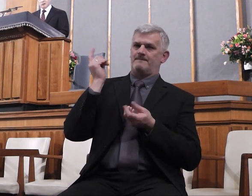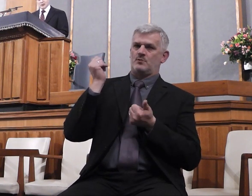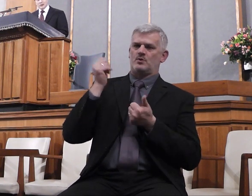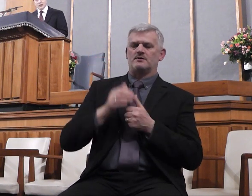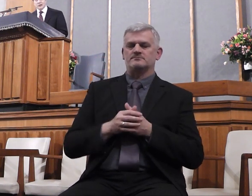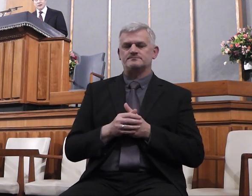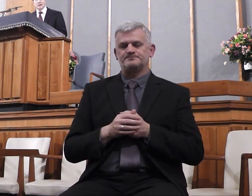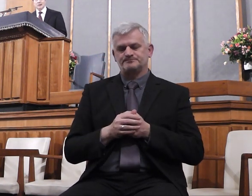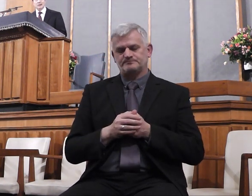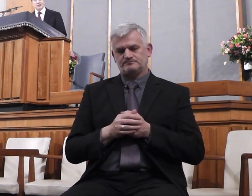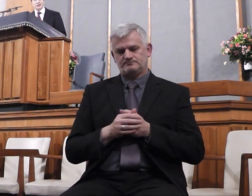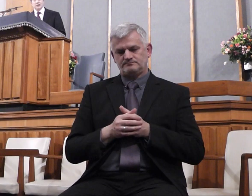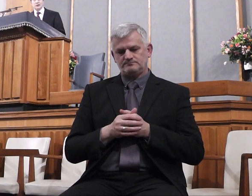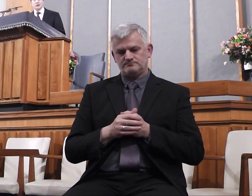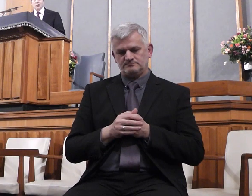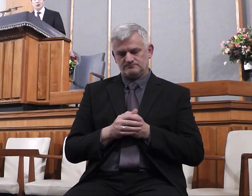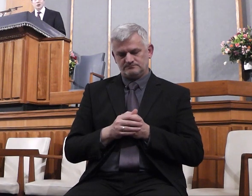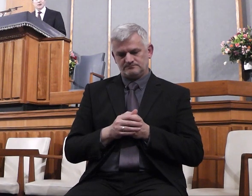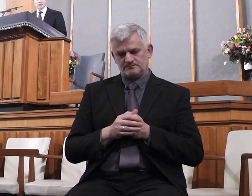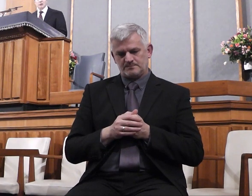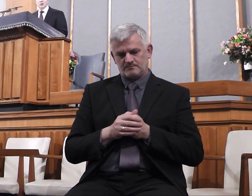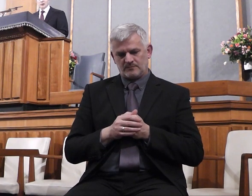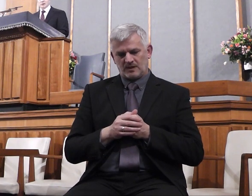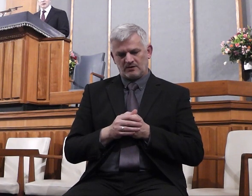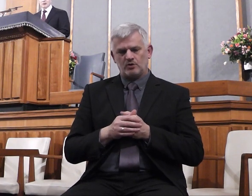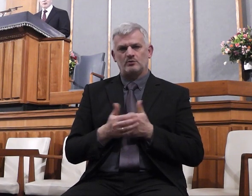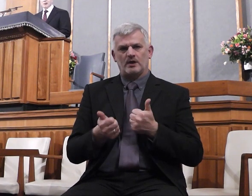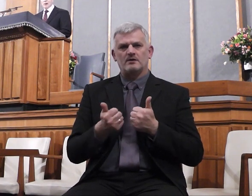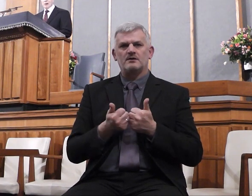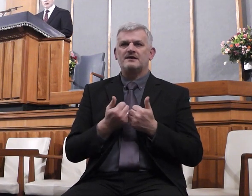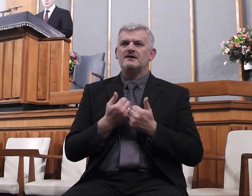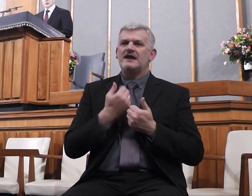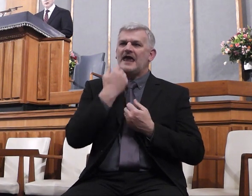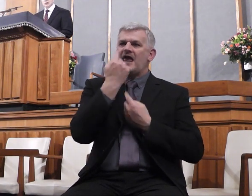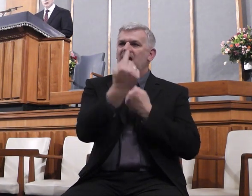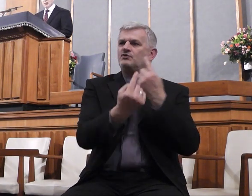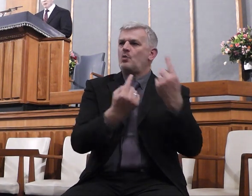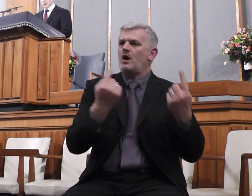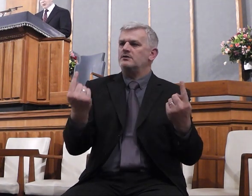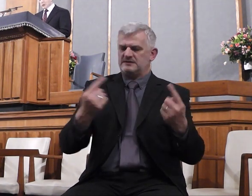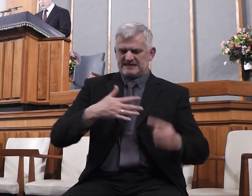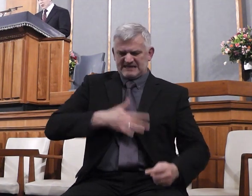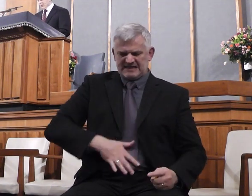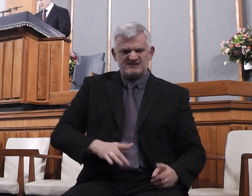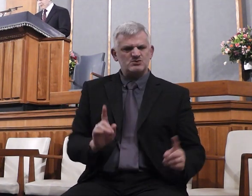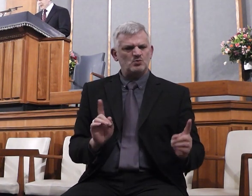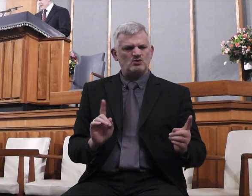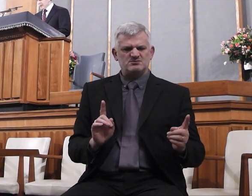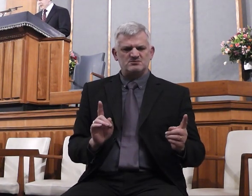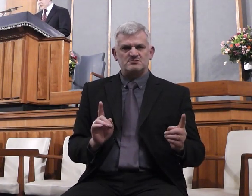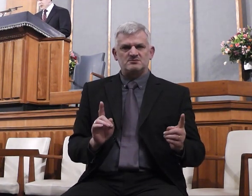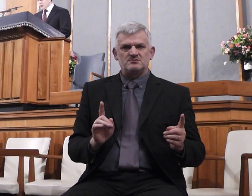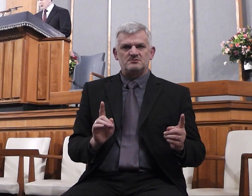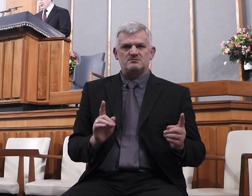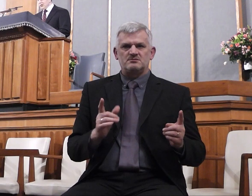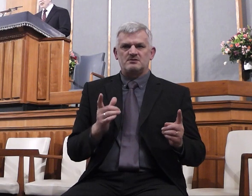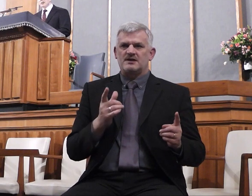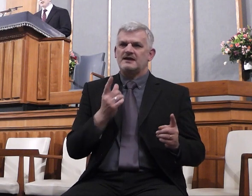greatest needs of every one of us can be described in this way. to see our